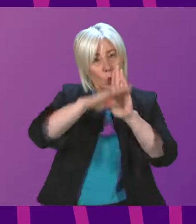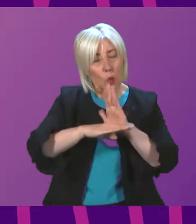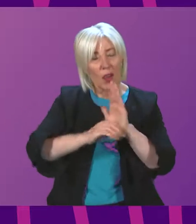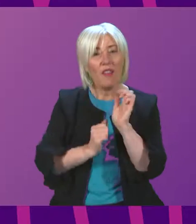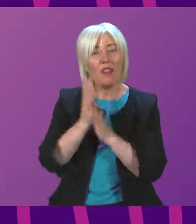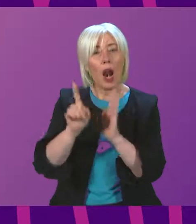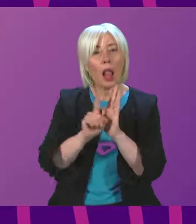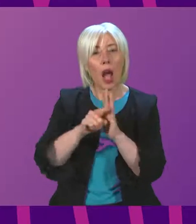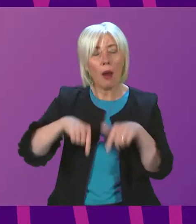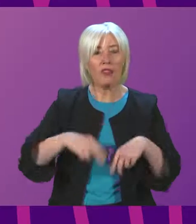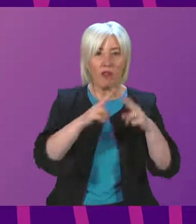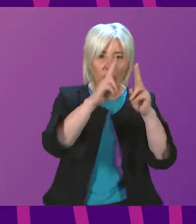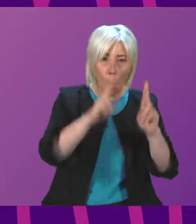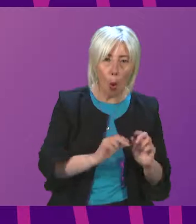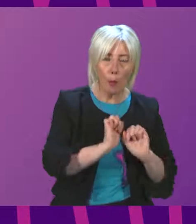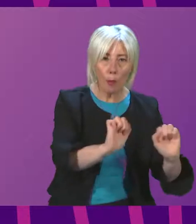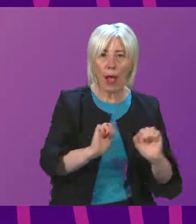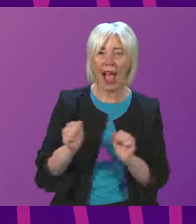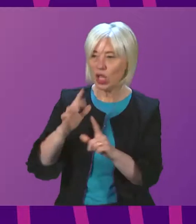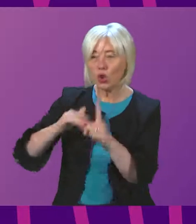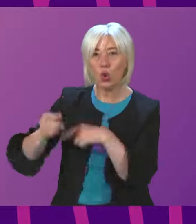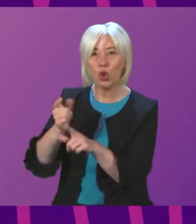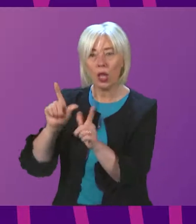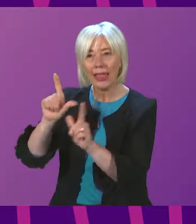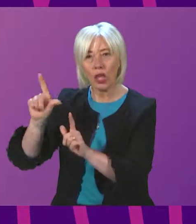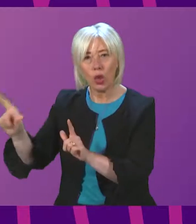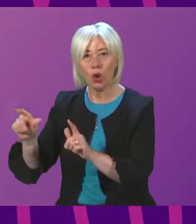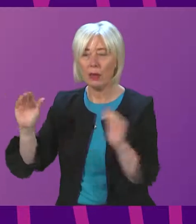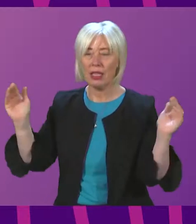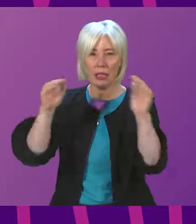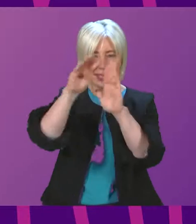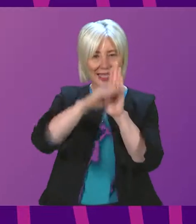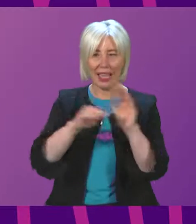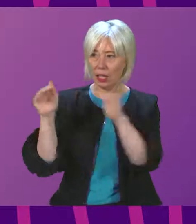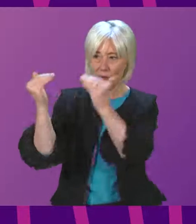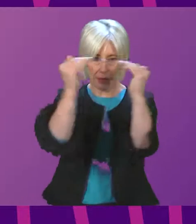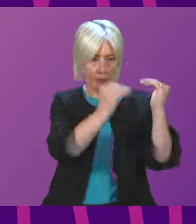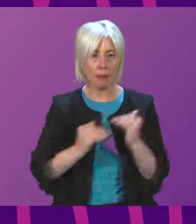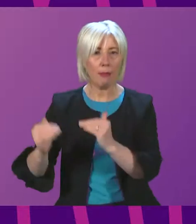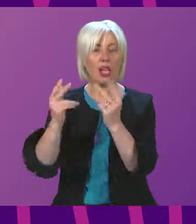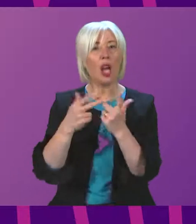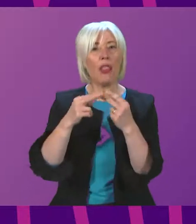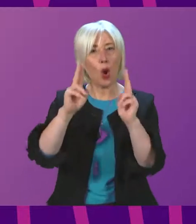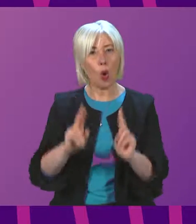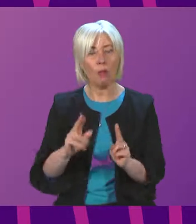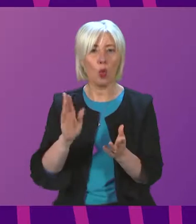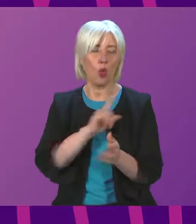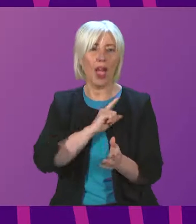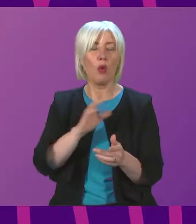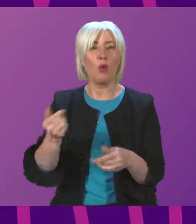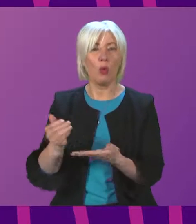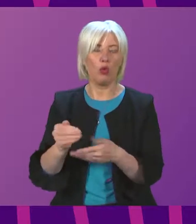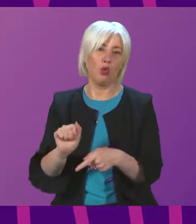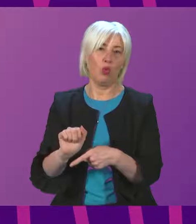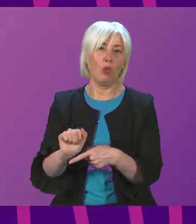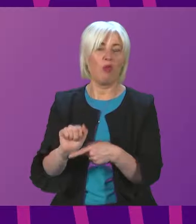alarms for homeowners and social landlords, bringing standards in line with other types of home, our foremost goal is to protect life and prevent